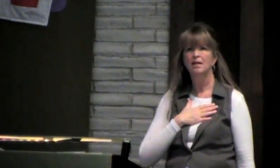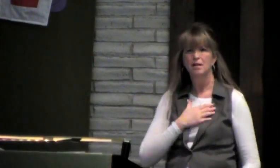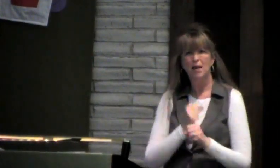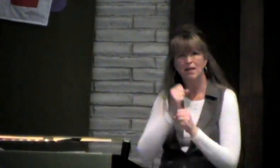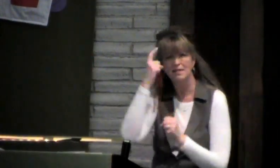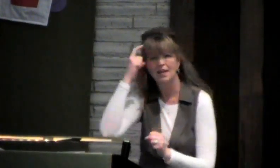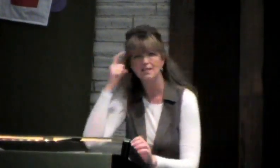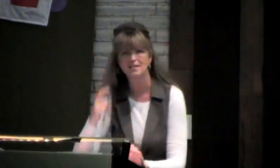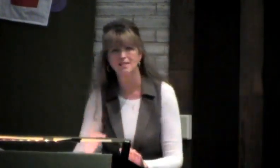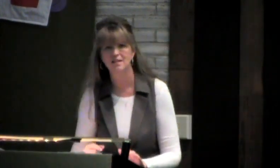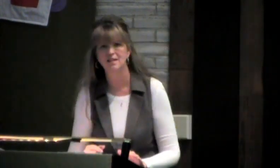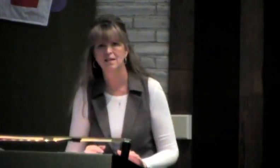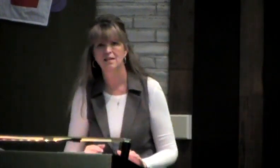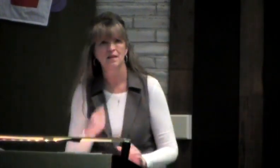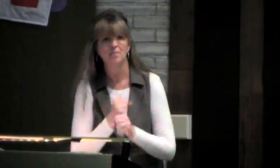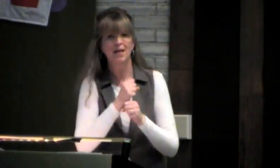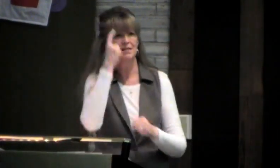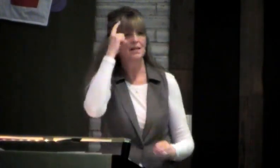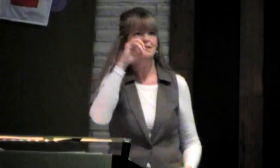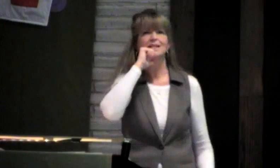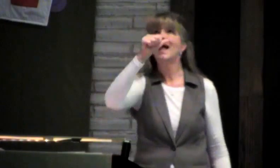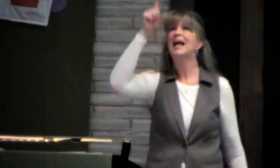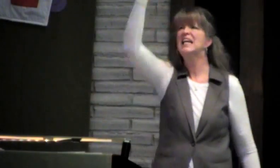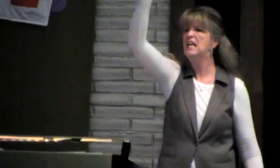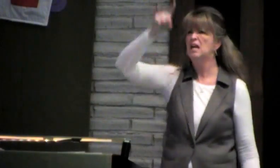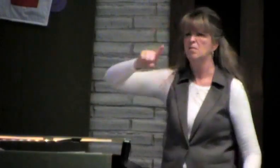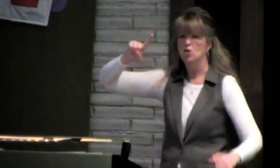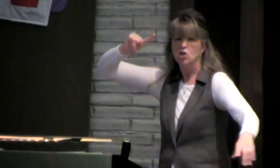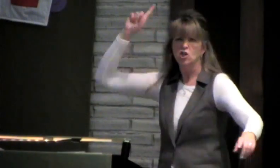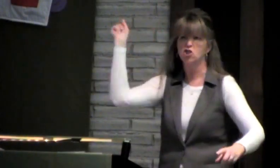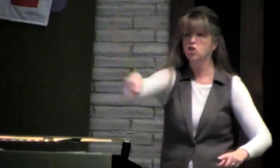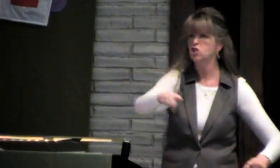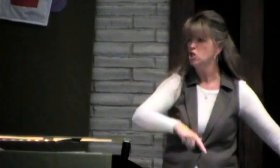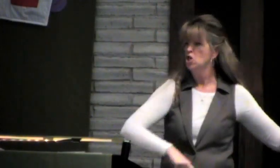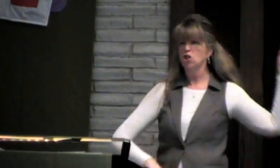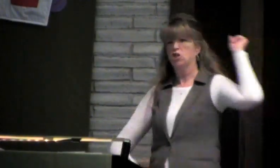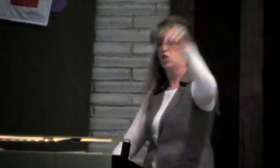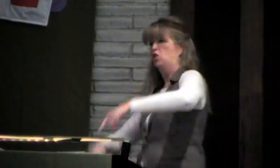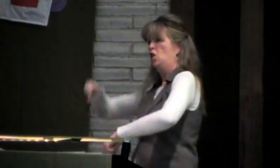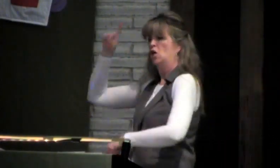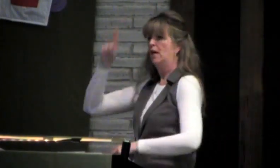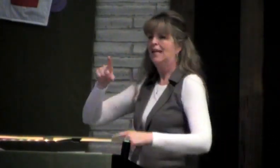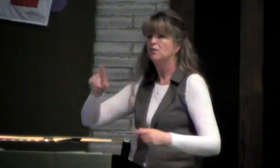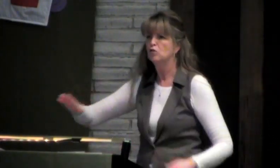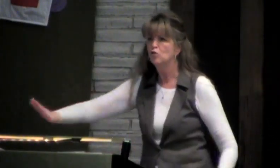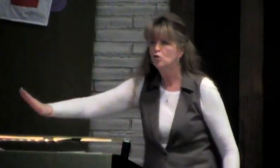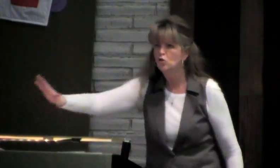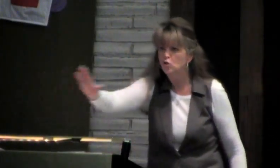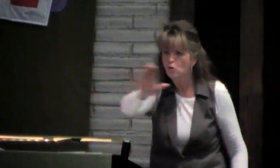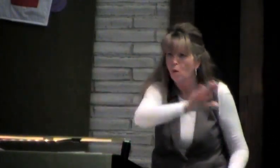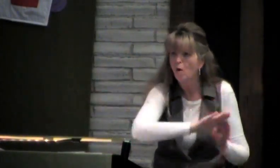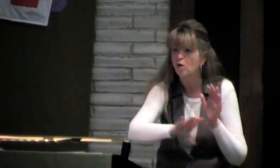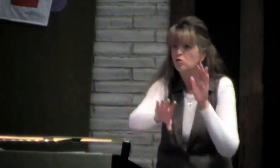themselves through that rejection. Does that make sense to you? It's not God getting mad and shooting down fire at brimstone.